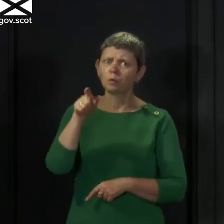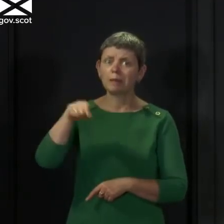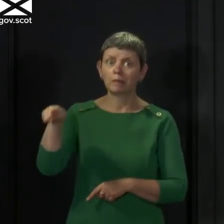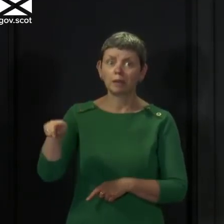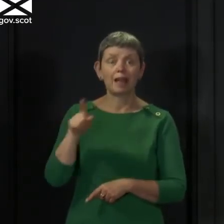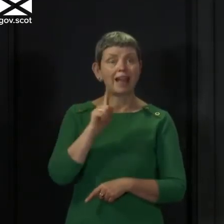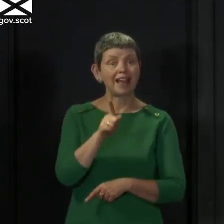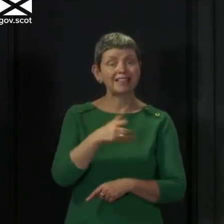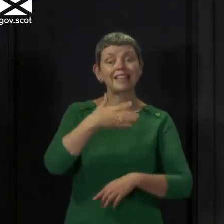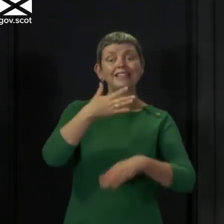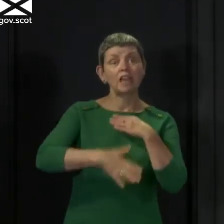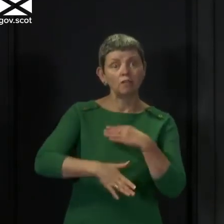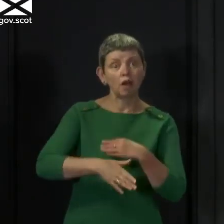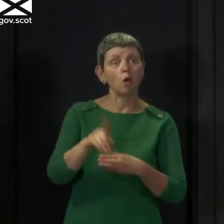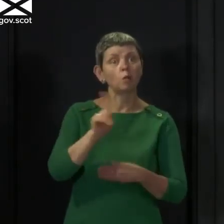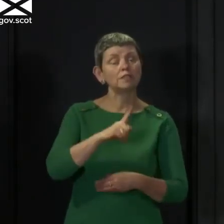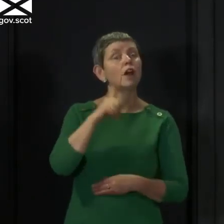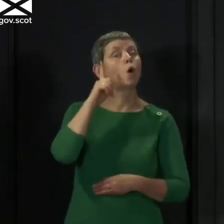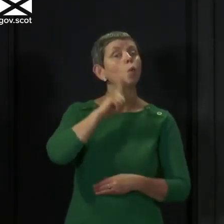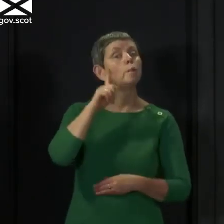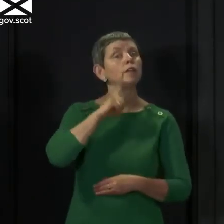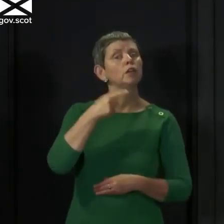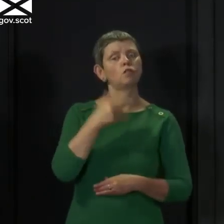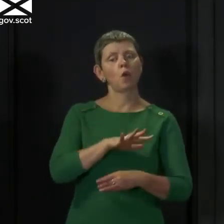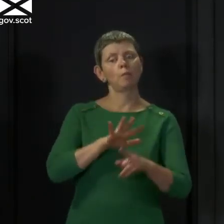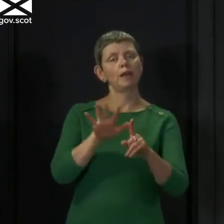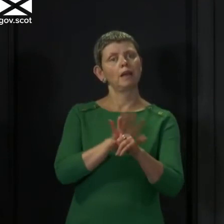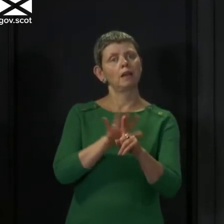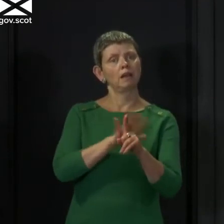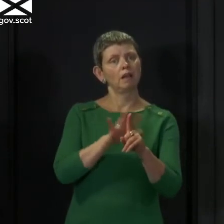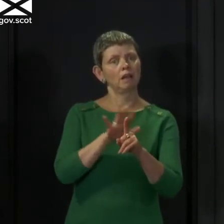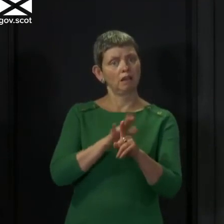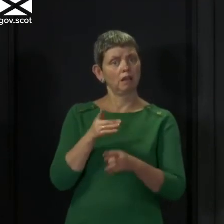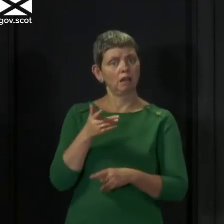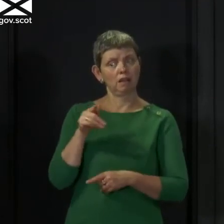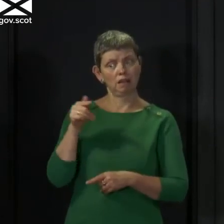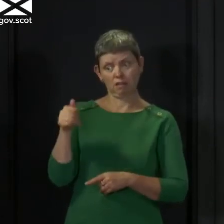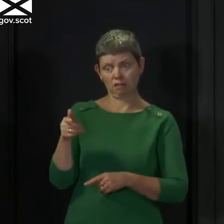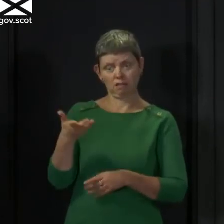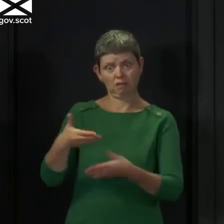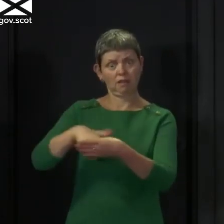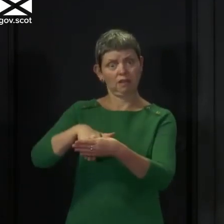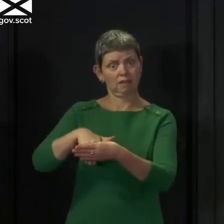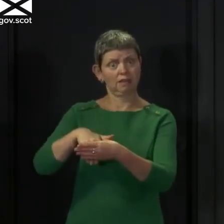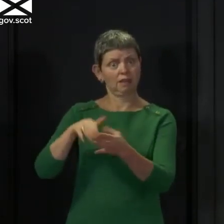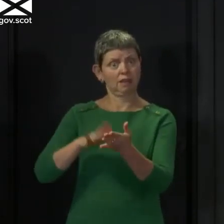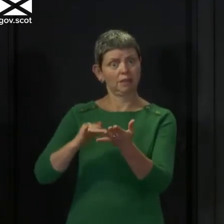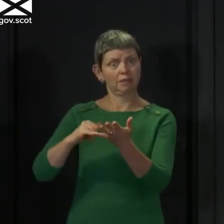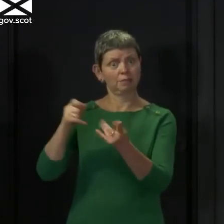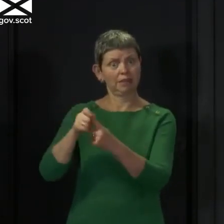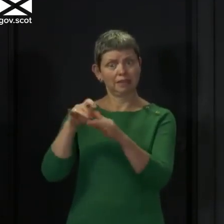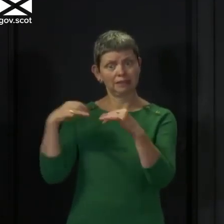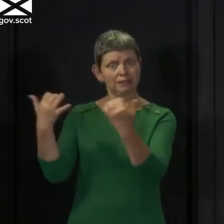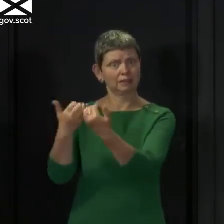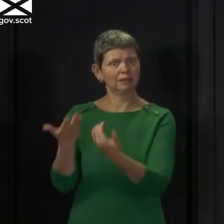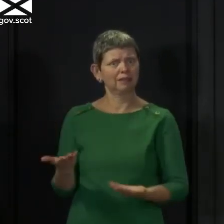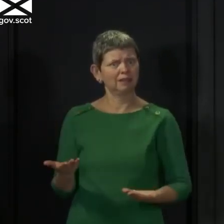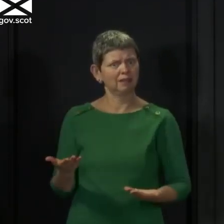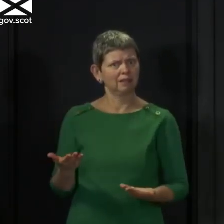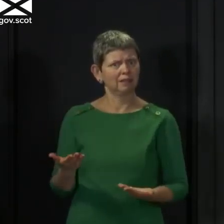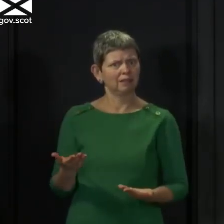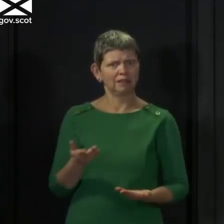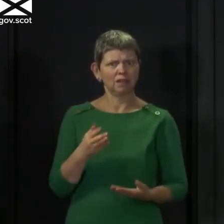woman from a minority ethnic communities elected to be a member of the Parliament. That's not good enough. And all of us